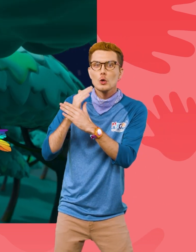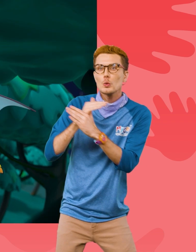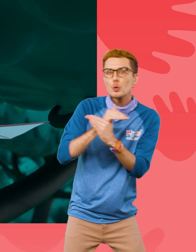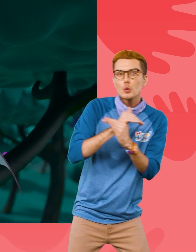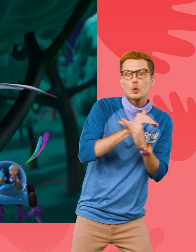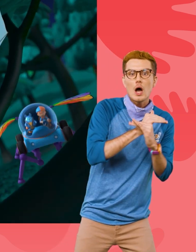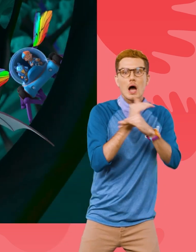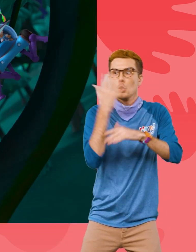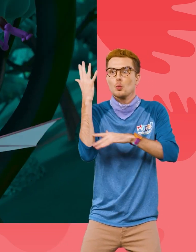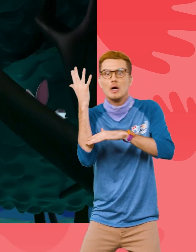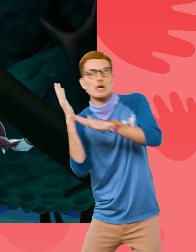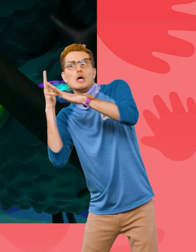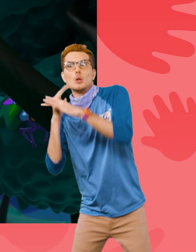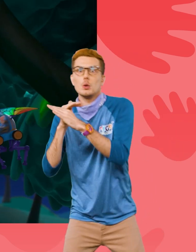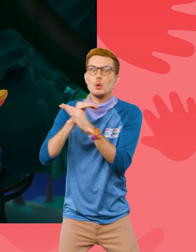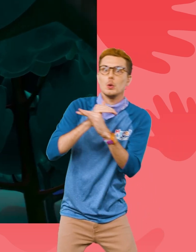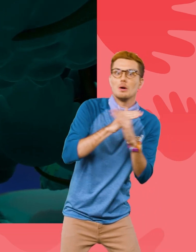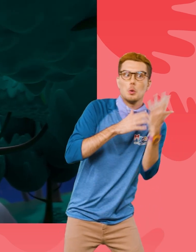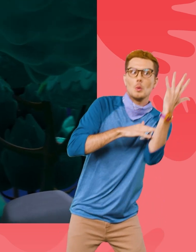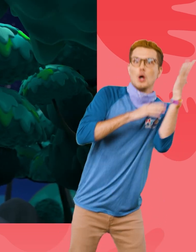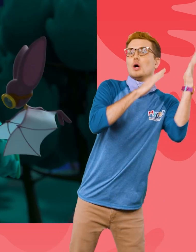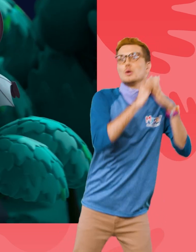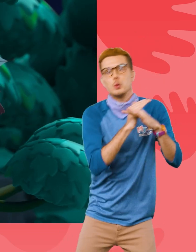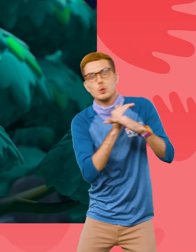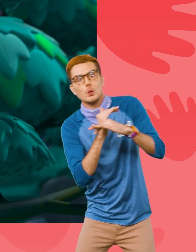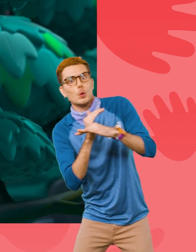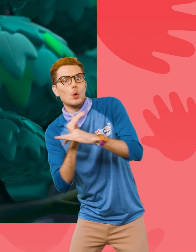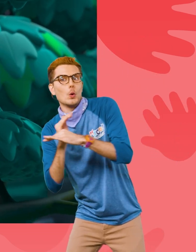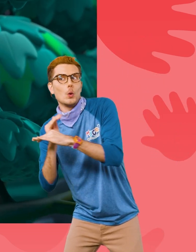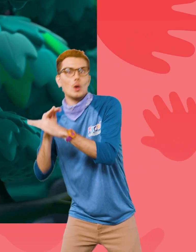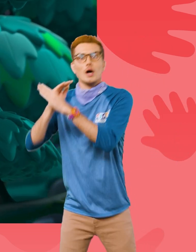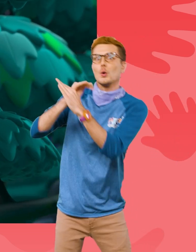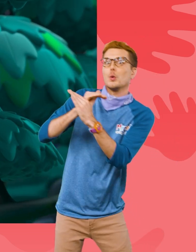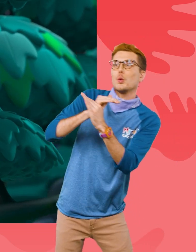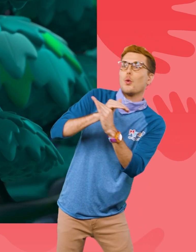Twigs! Roach! Look out! Whoa!